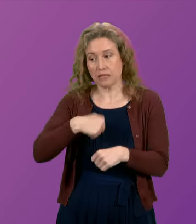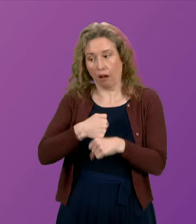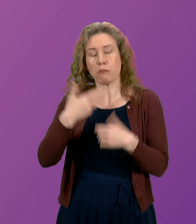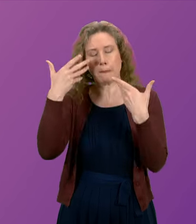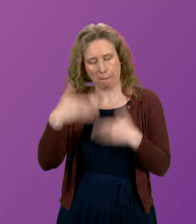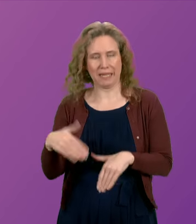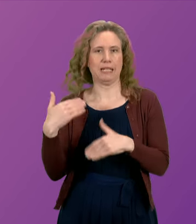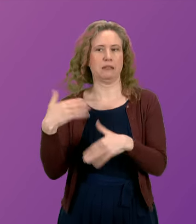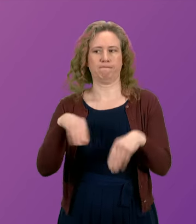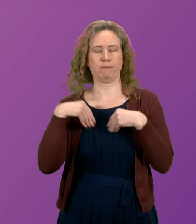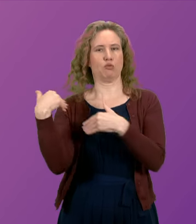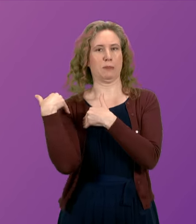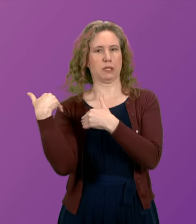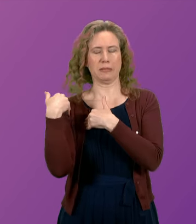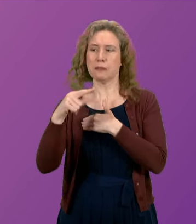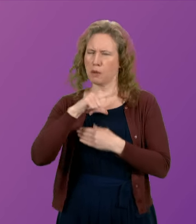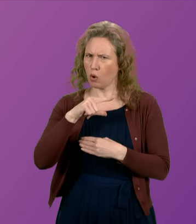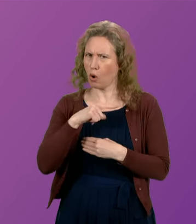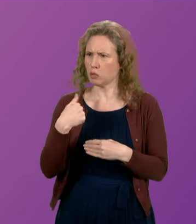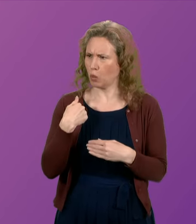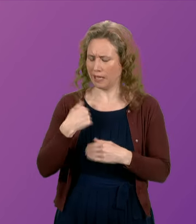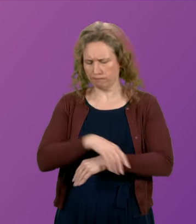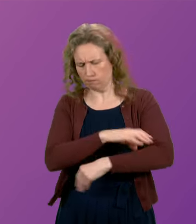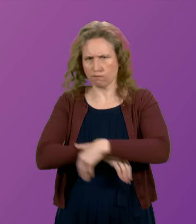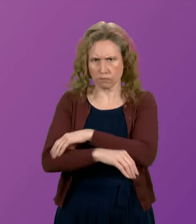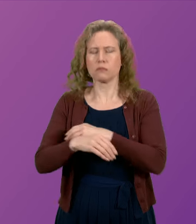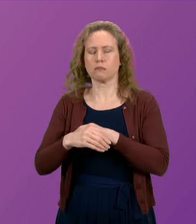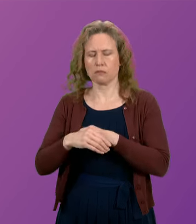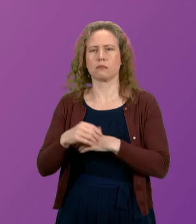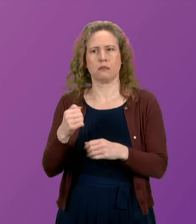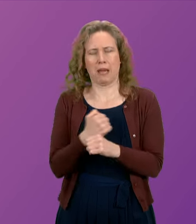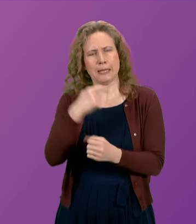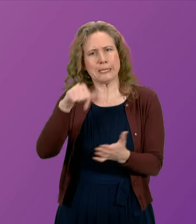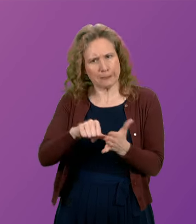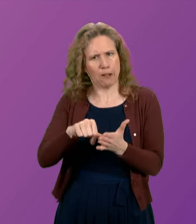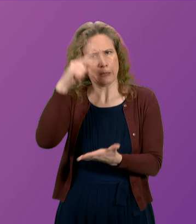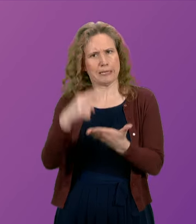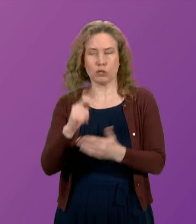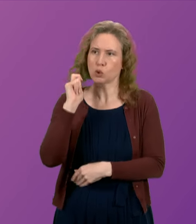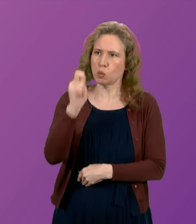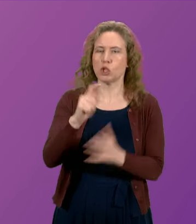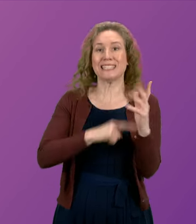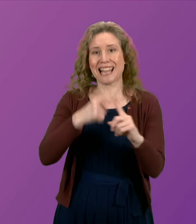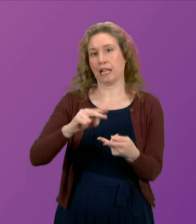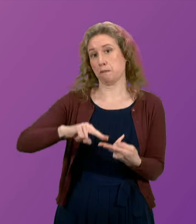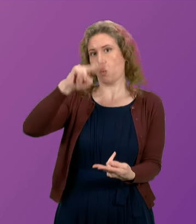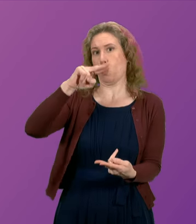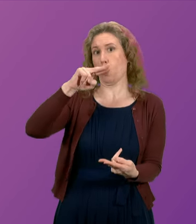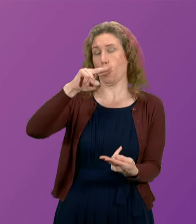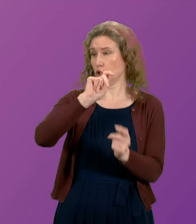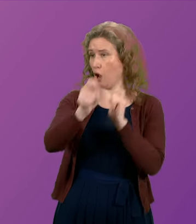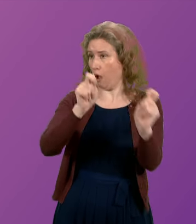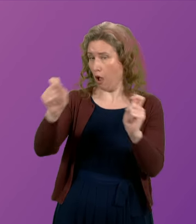responsibility for this because we have been prepared to take the hard decision on taxation to increase tax